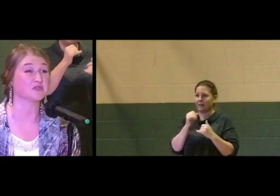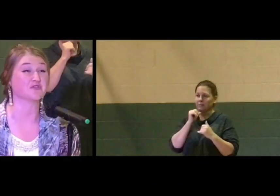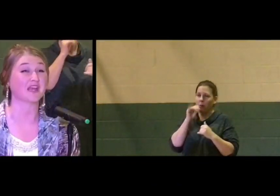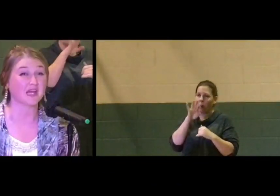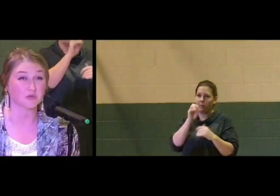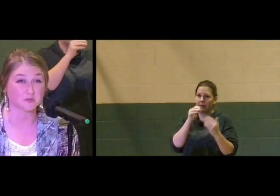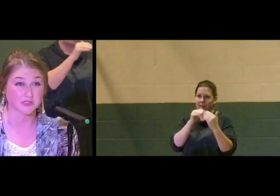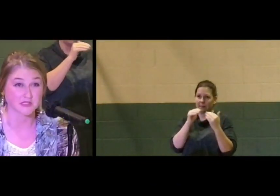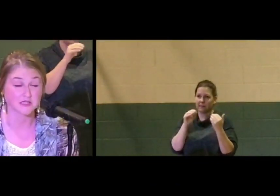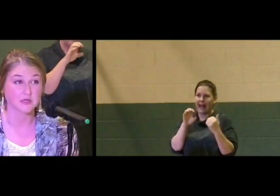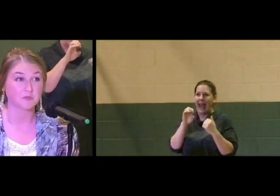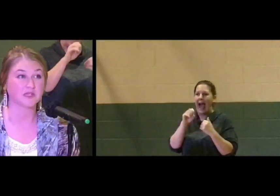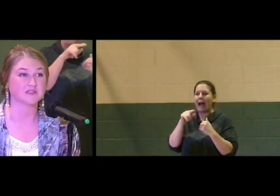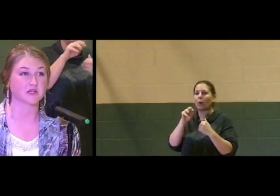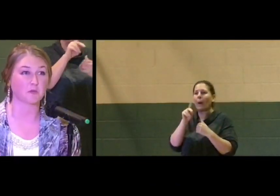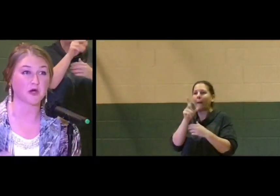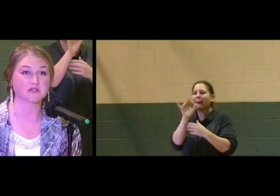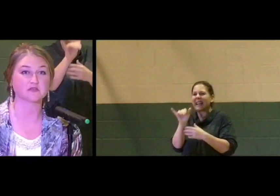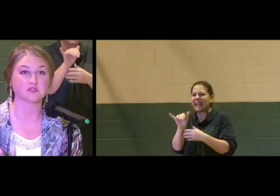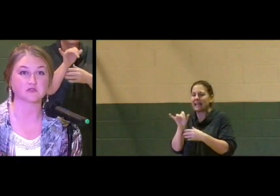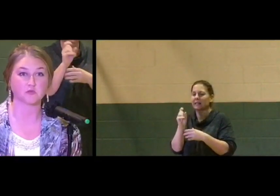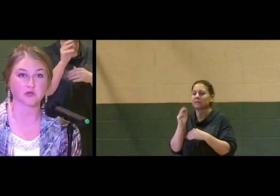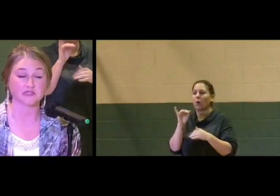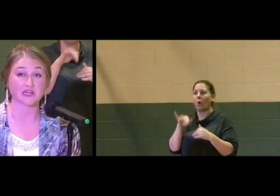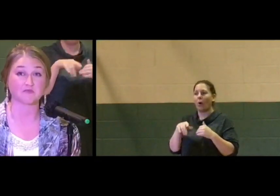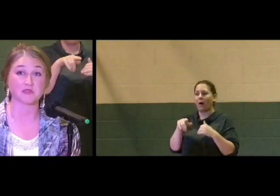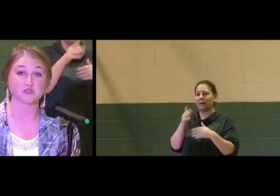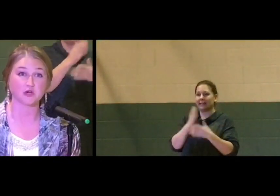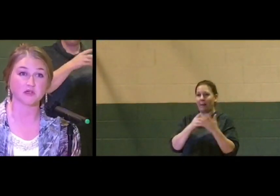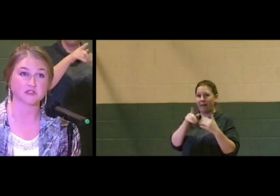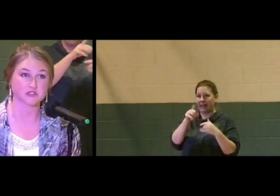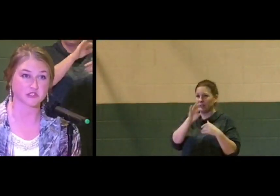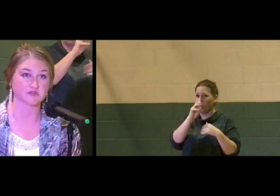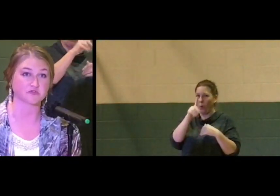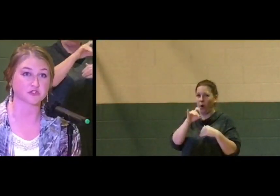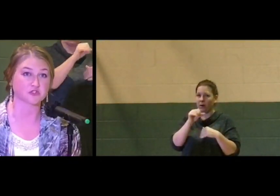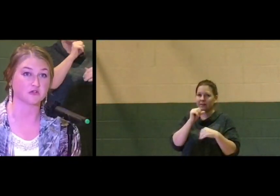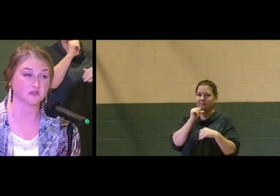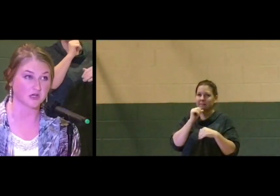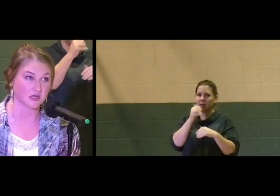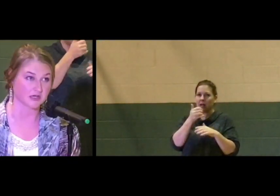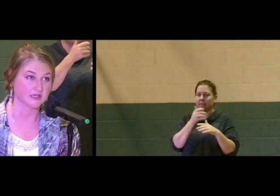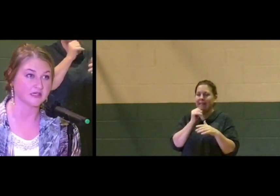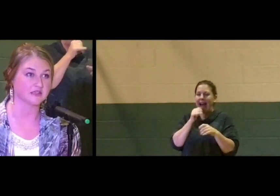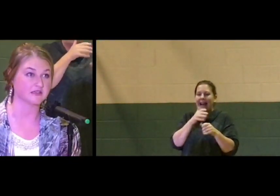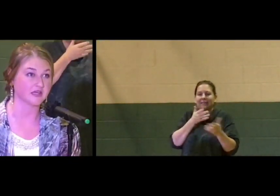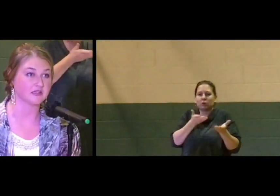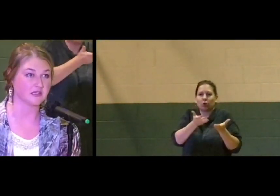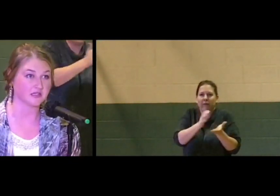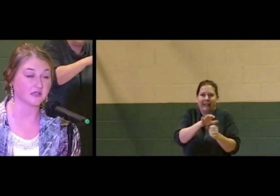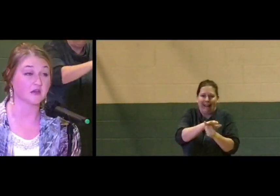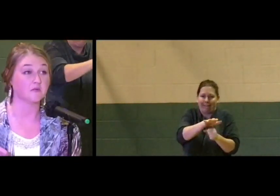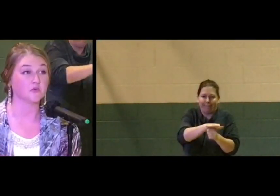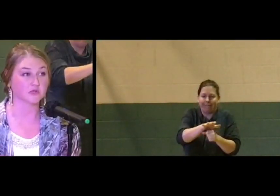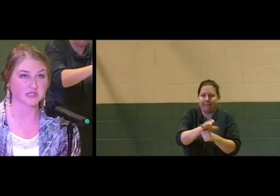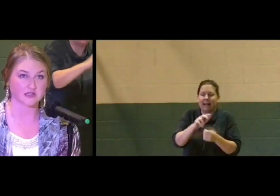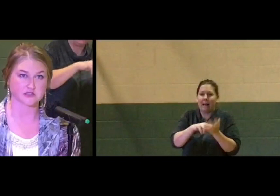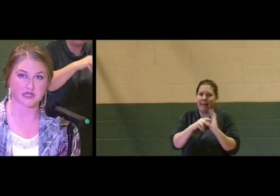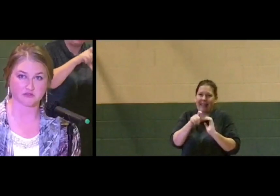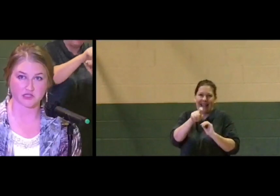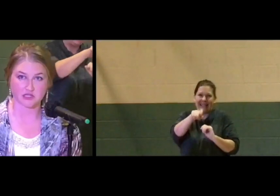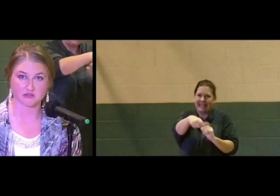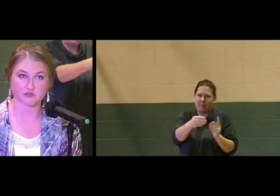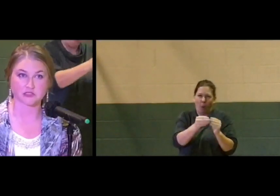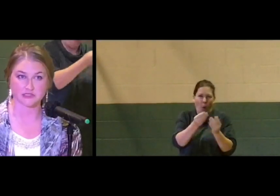equally. I'll be serving equitably. Because there are parts of this ward that have been so underserved for so long that they need more